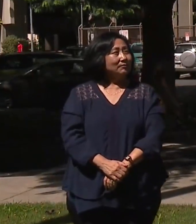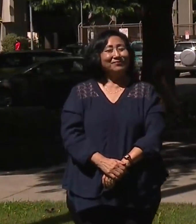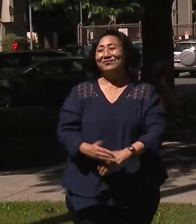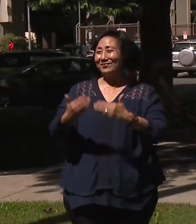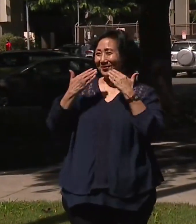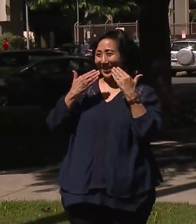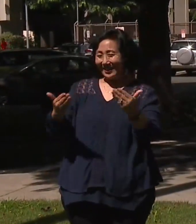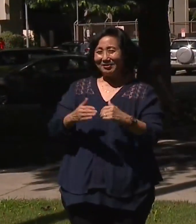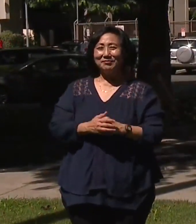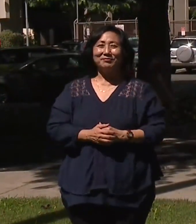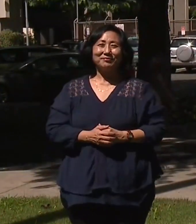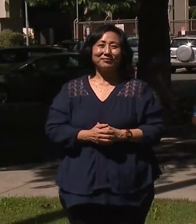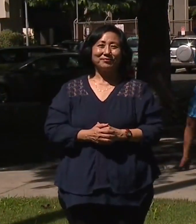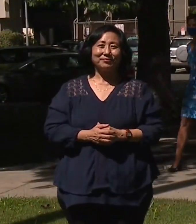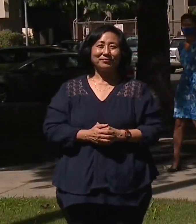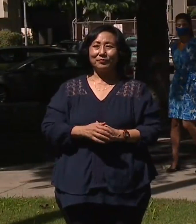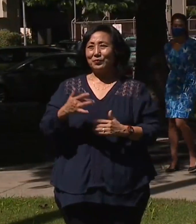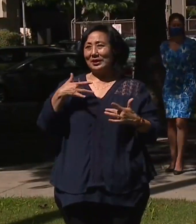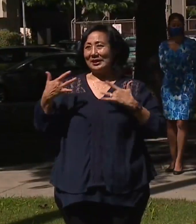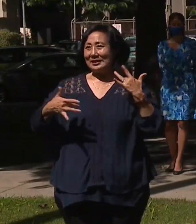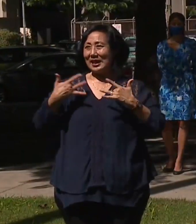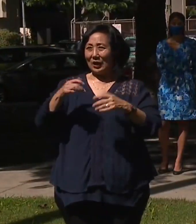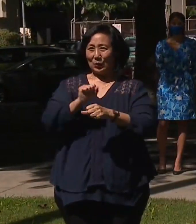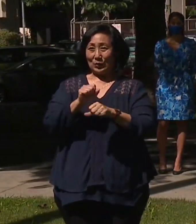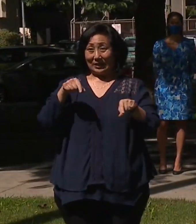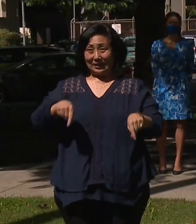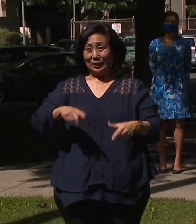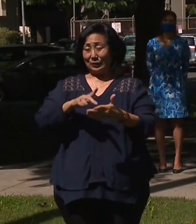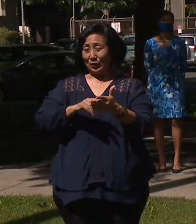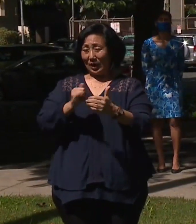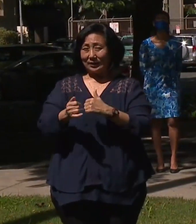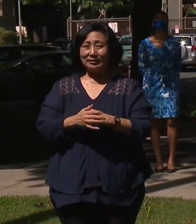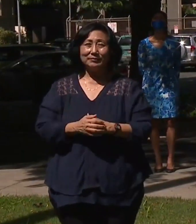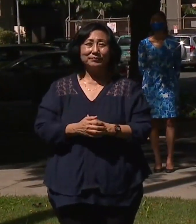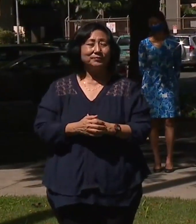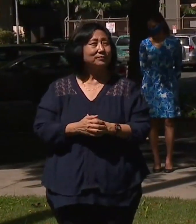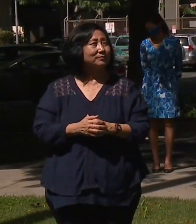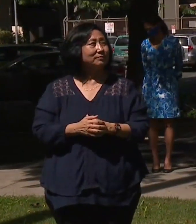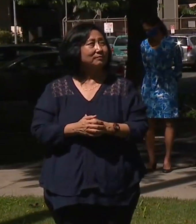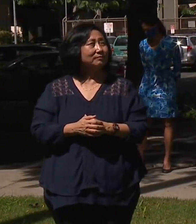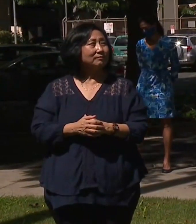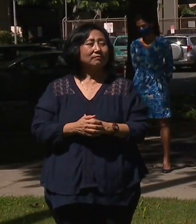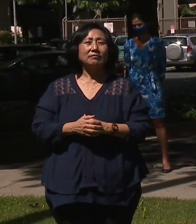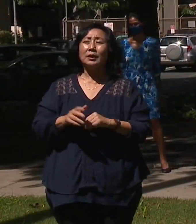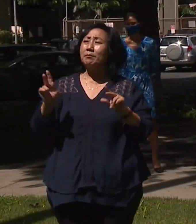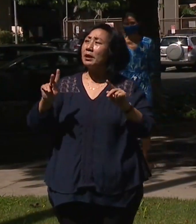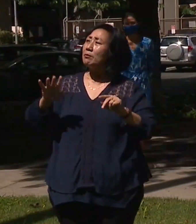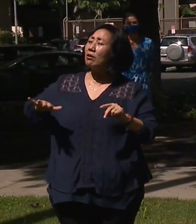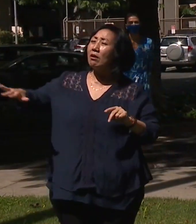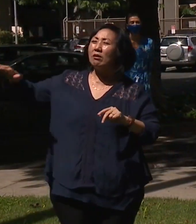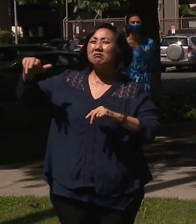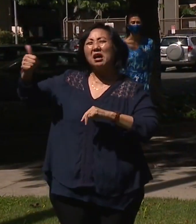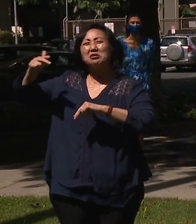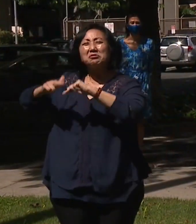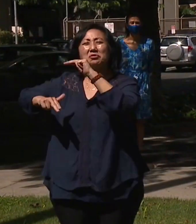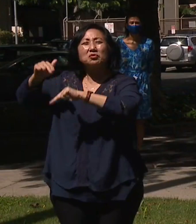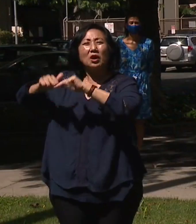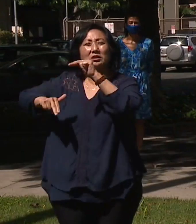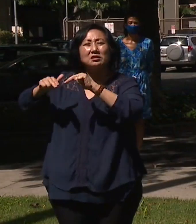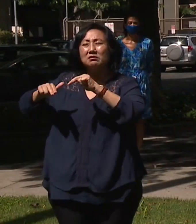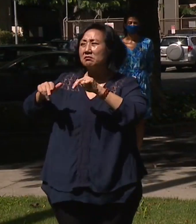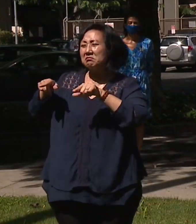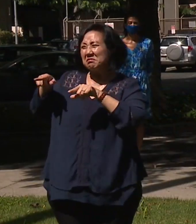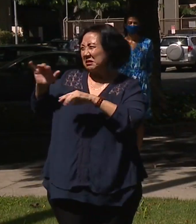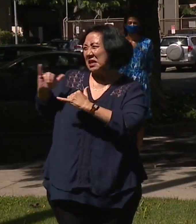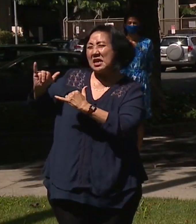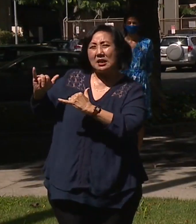Thank you. We're really excited to be working on this project. Like a lot of other people in the construction industry, around this summer, we started